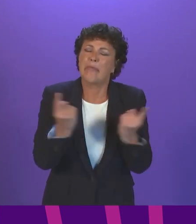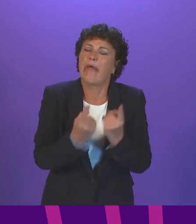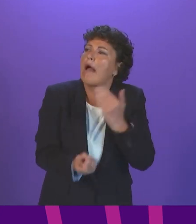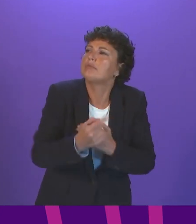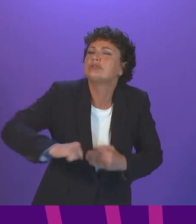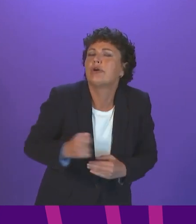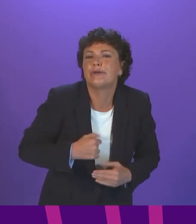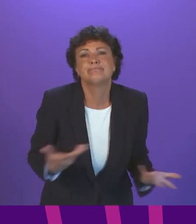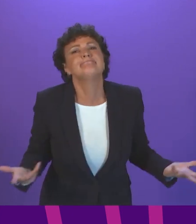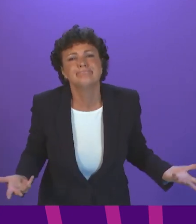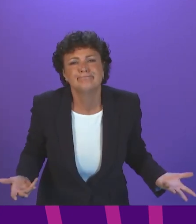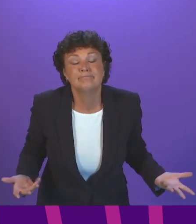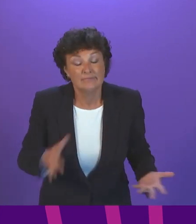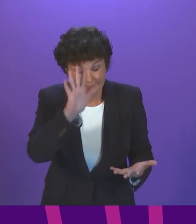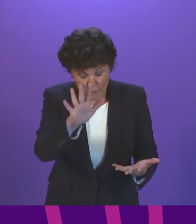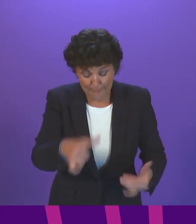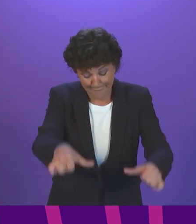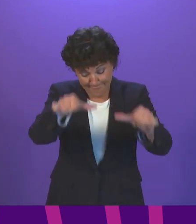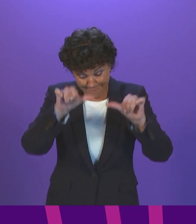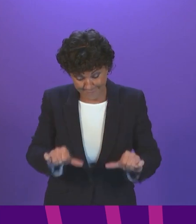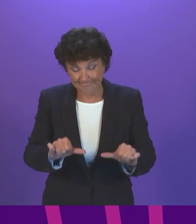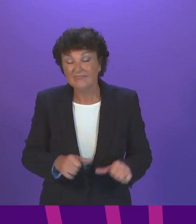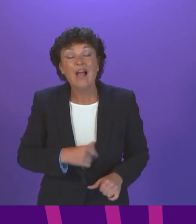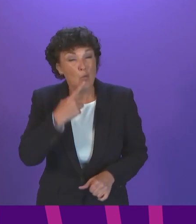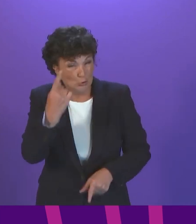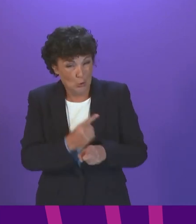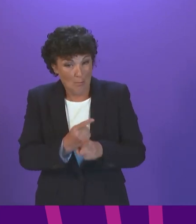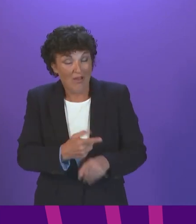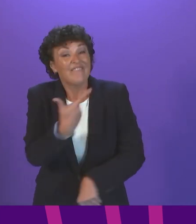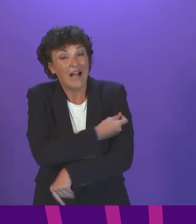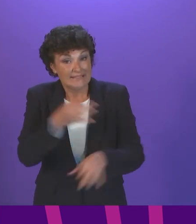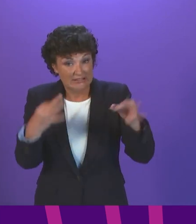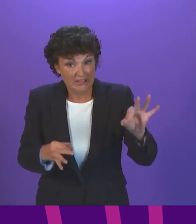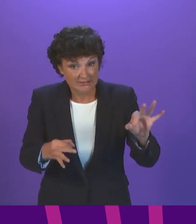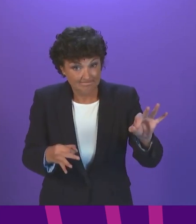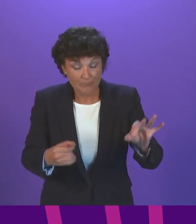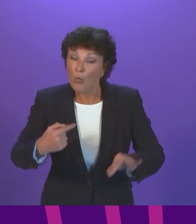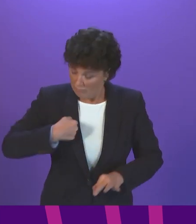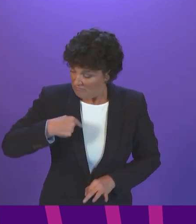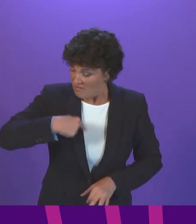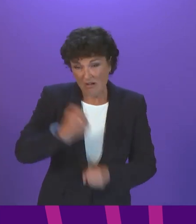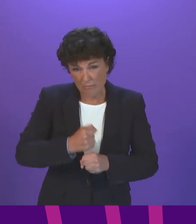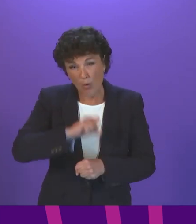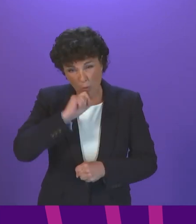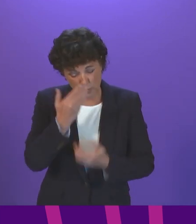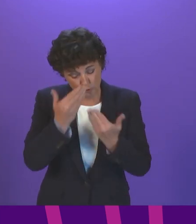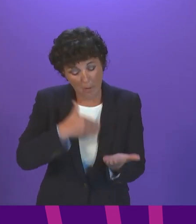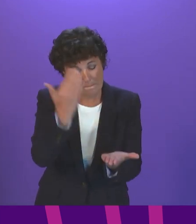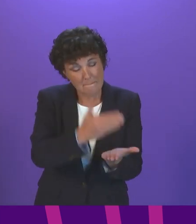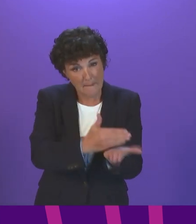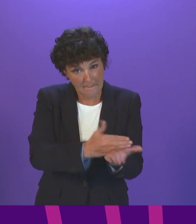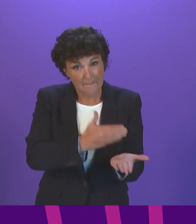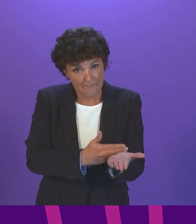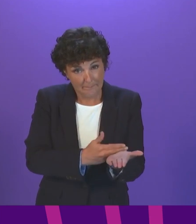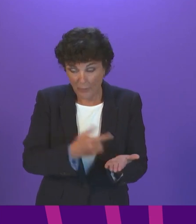done here in Scotland. Which takes me on to vaccine certification. We will set out the work that I've